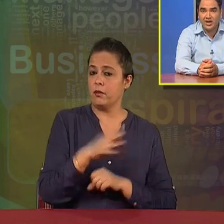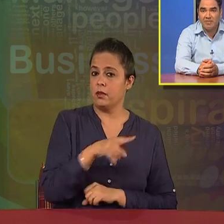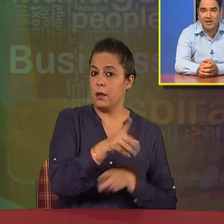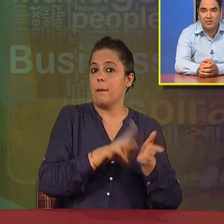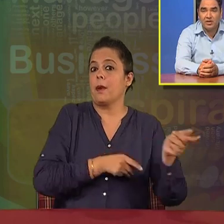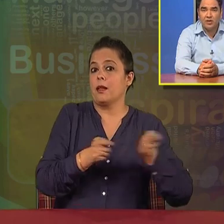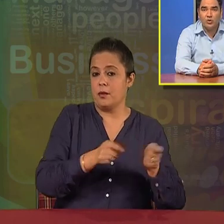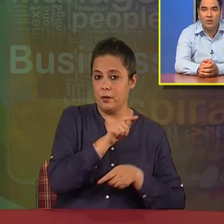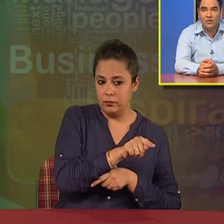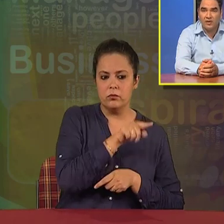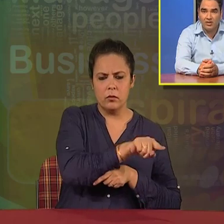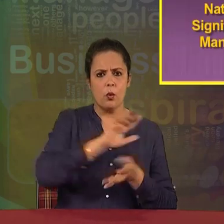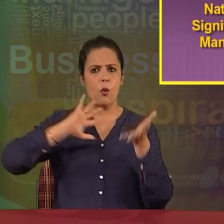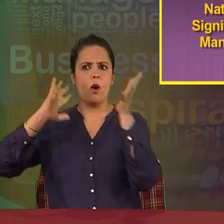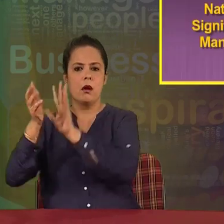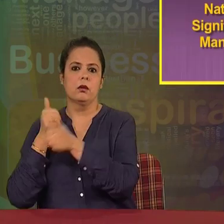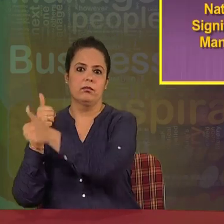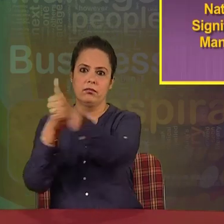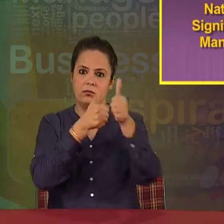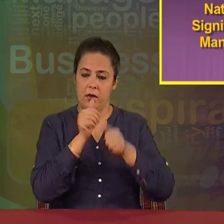which are applicable throughout the world.